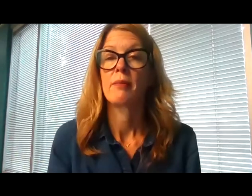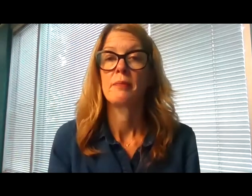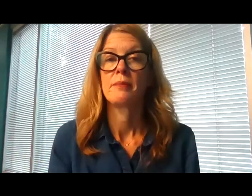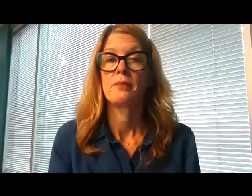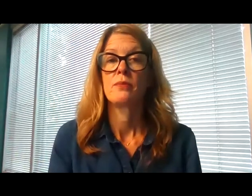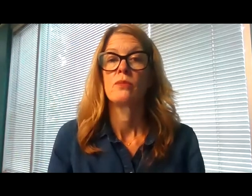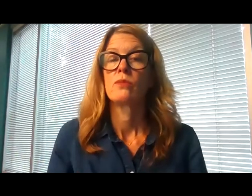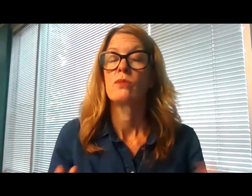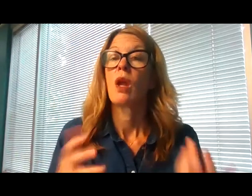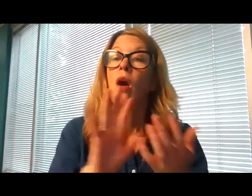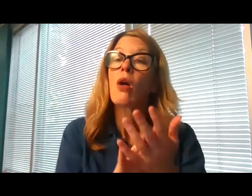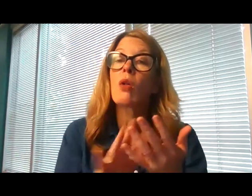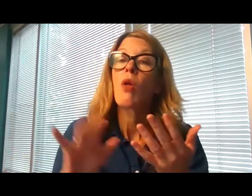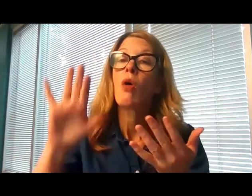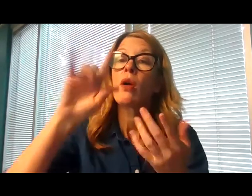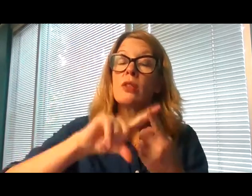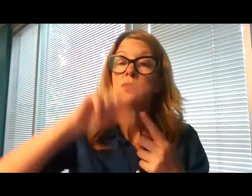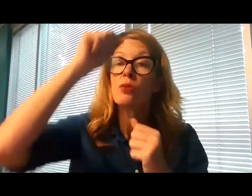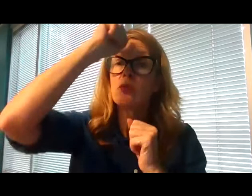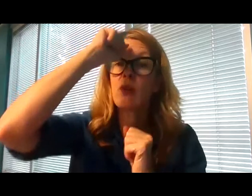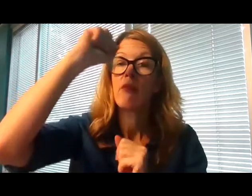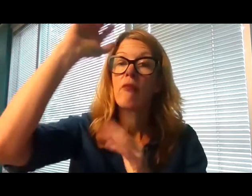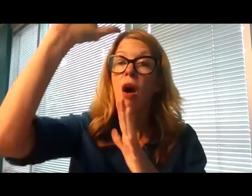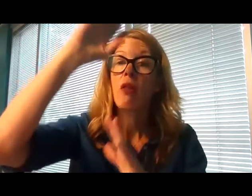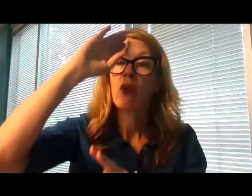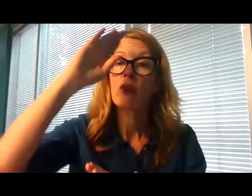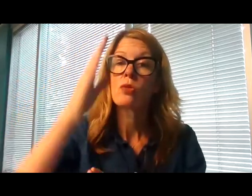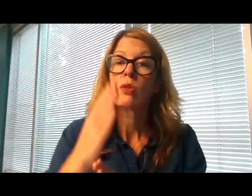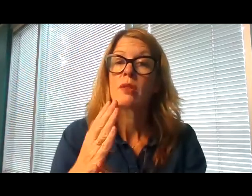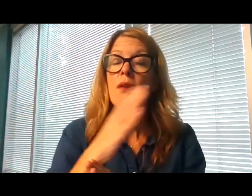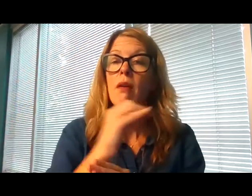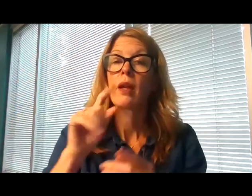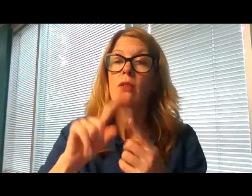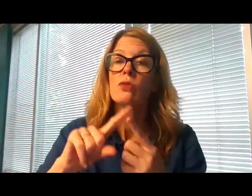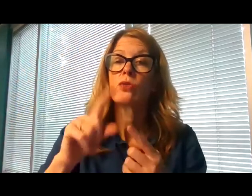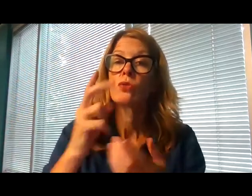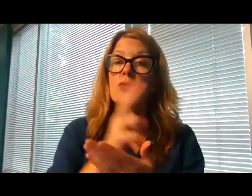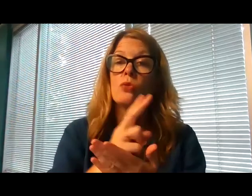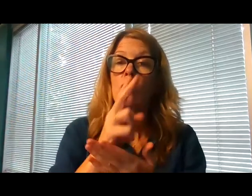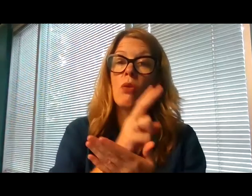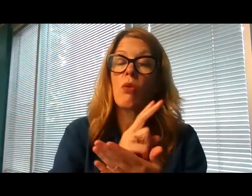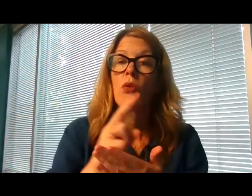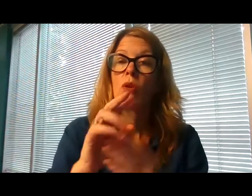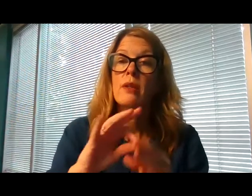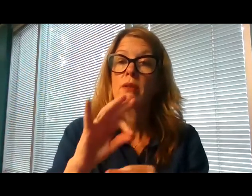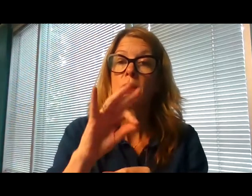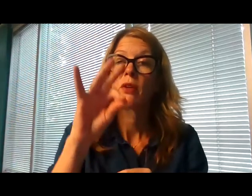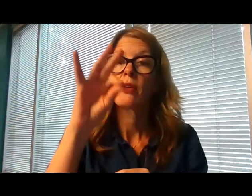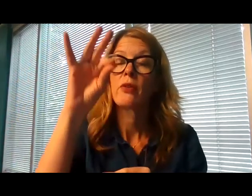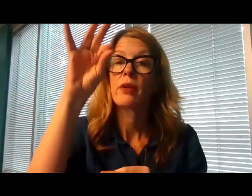Glory to the Father, and to the Son, and to the Holy